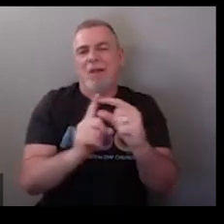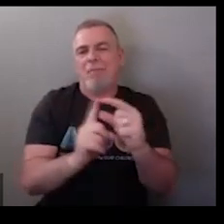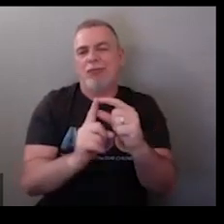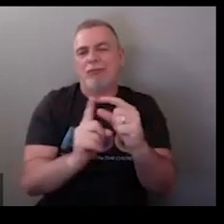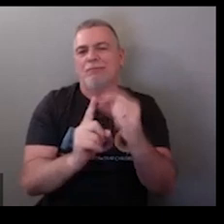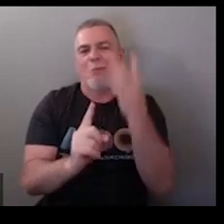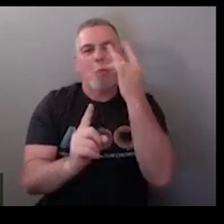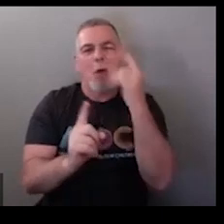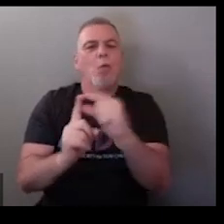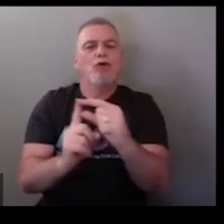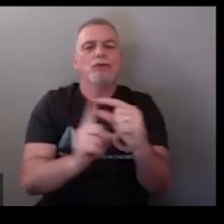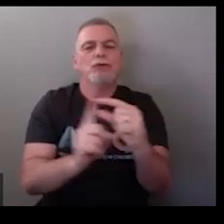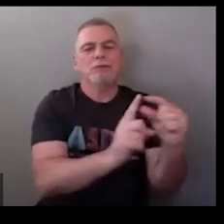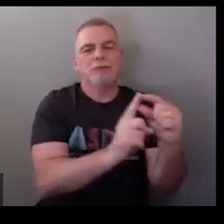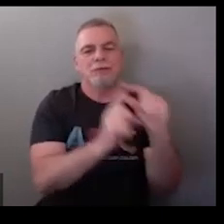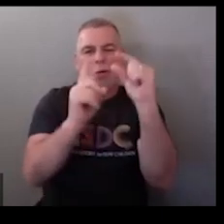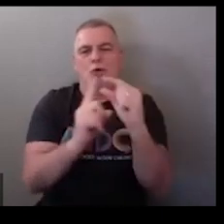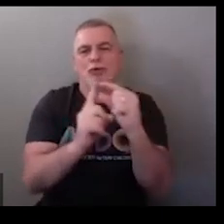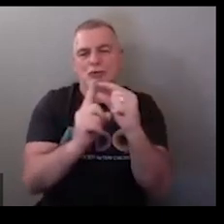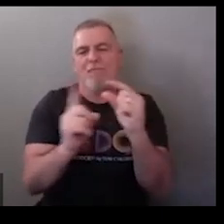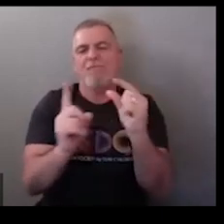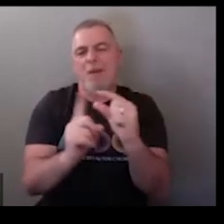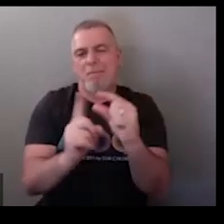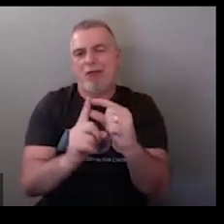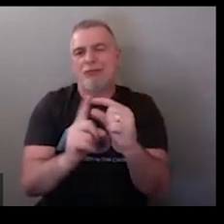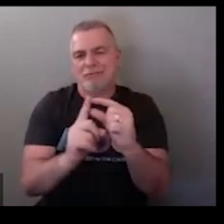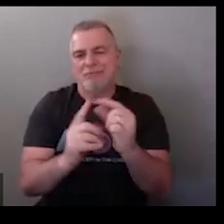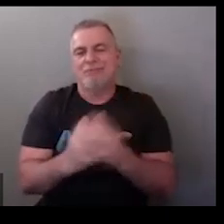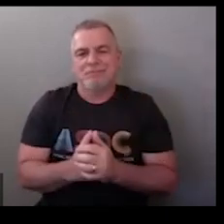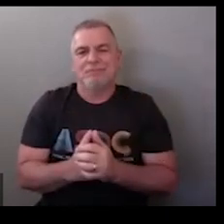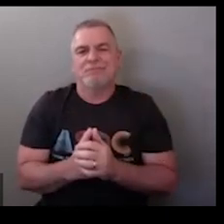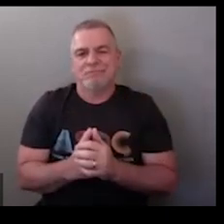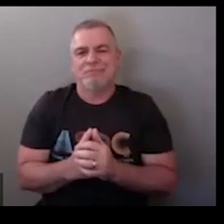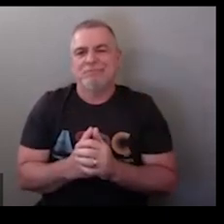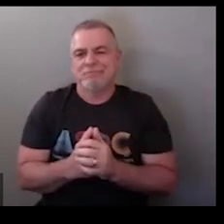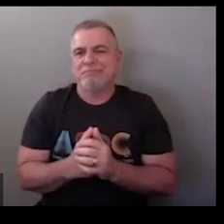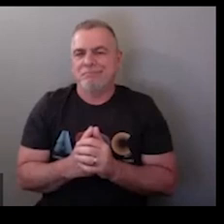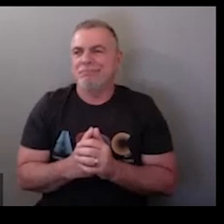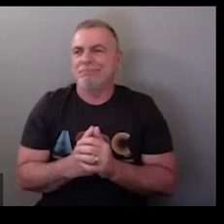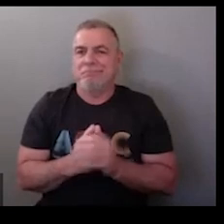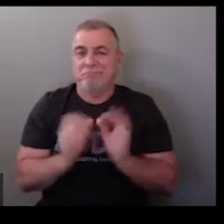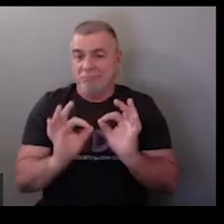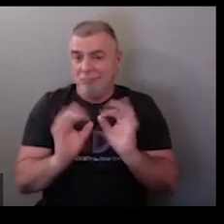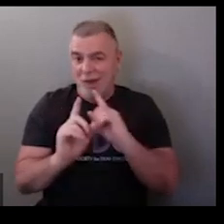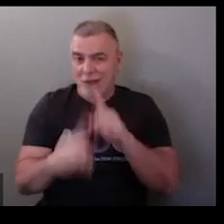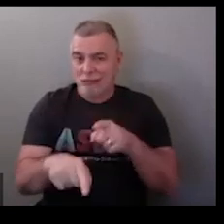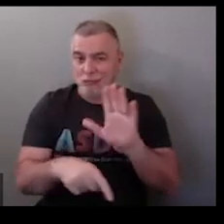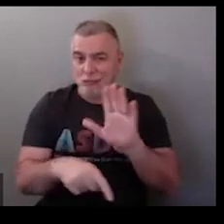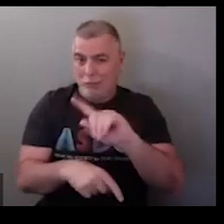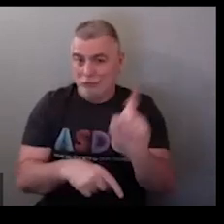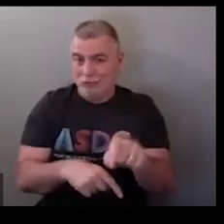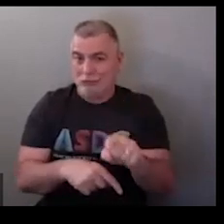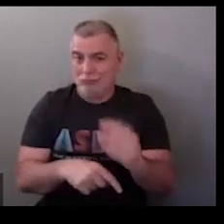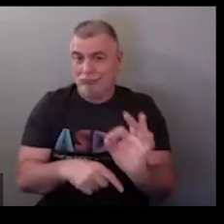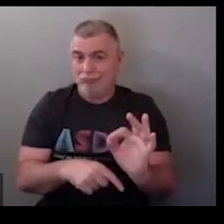typically in asl we do vocabulary because vocabulary and words basically you know are synonymous so but you do see the other one good